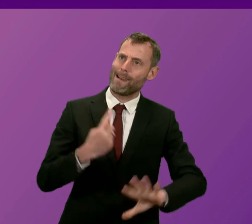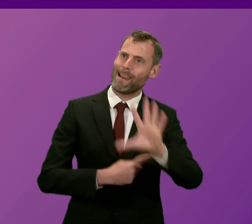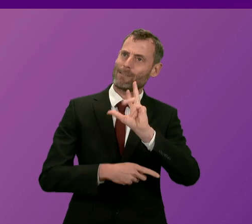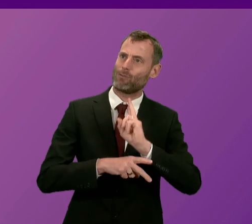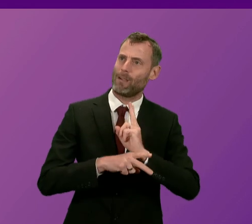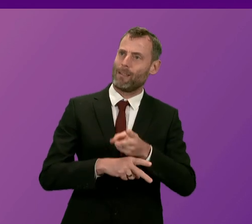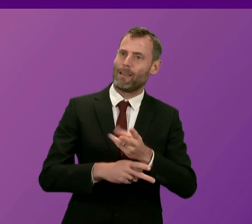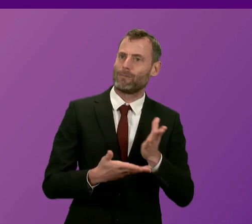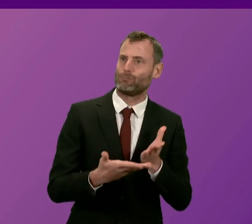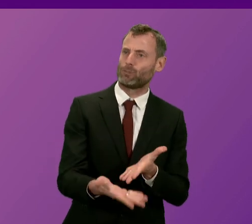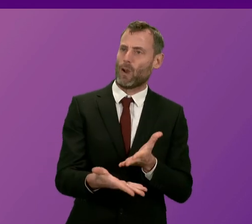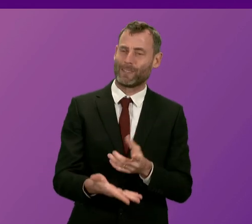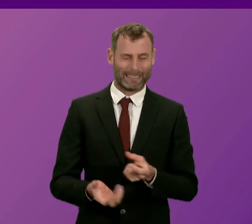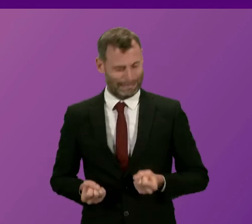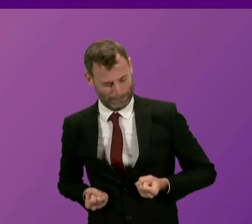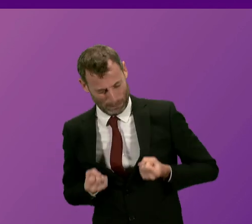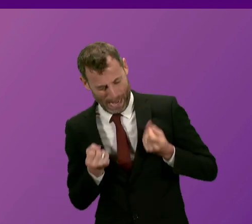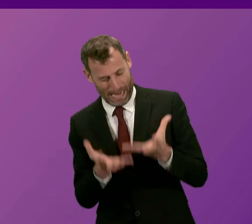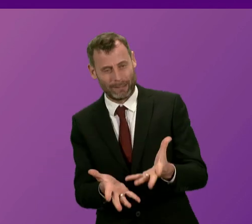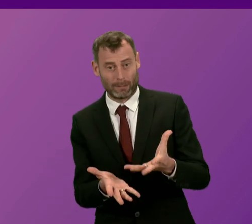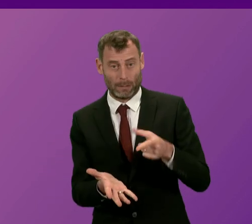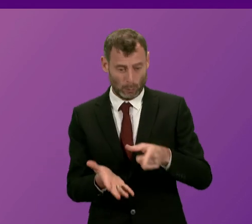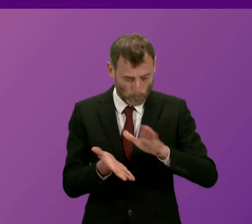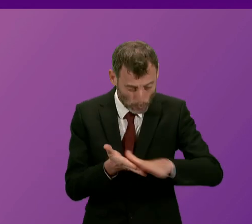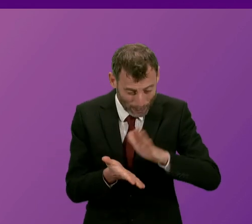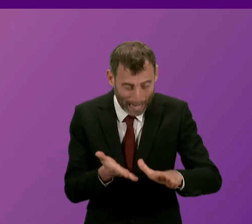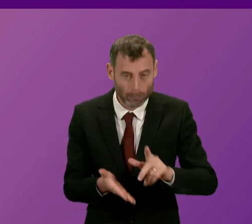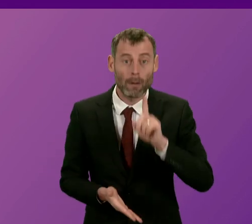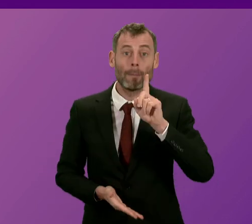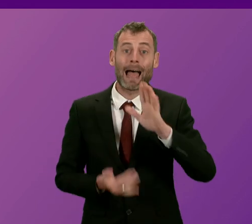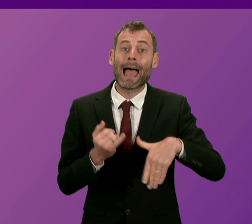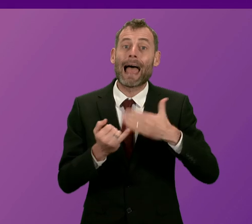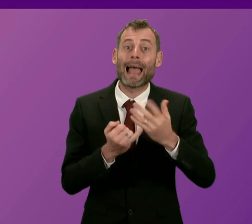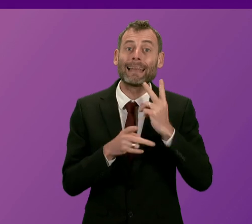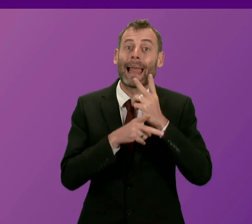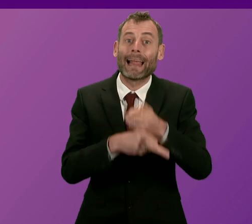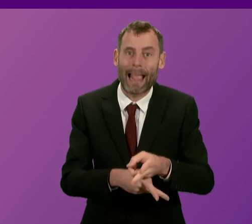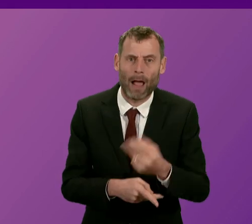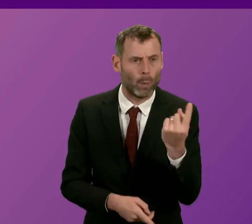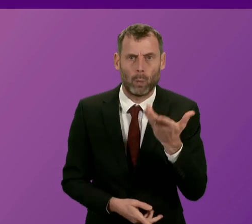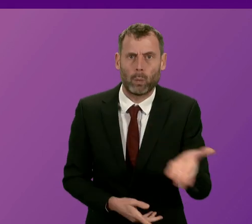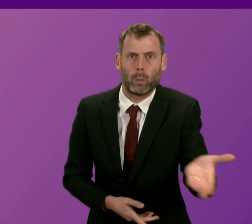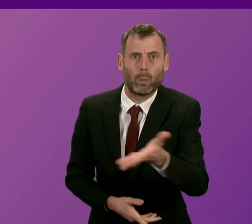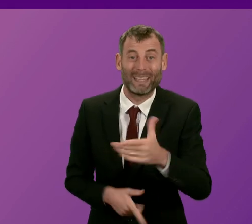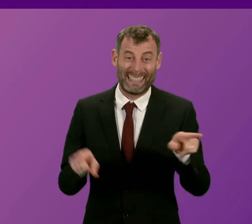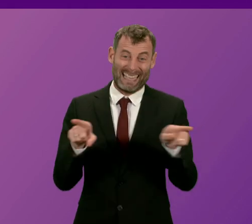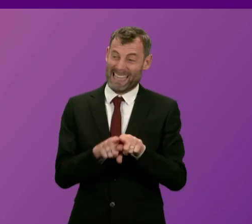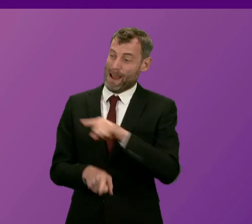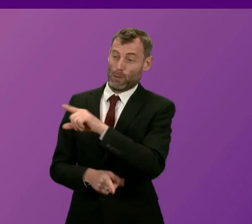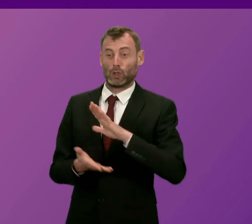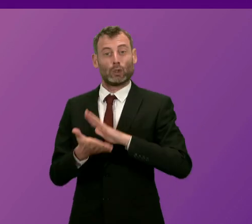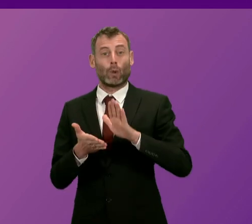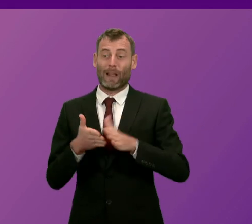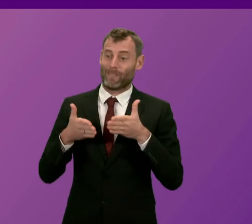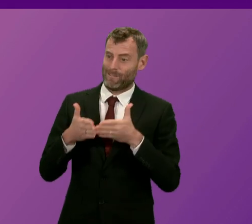a fortune, but not caring for anyone. Just like the ferries that don't carry passengers and prisoners that